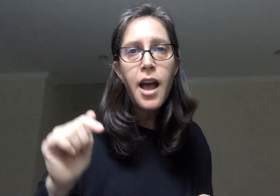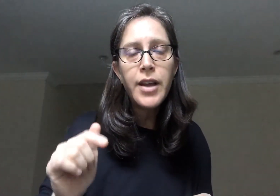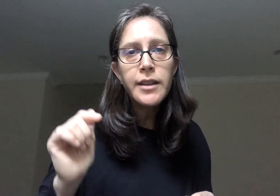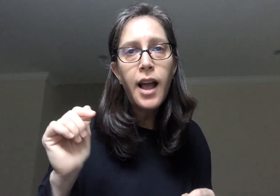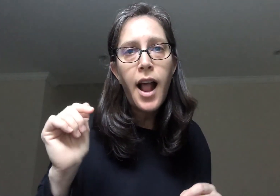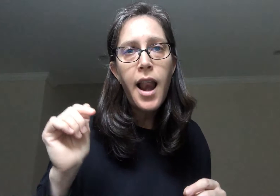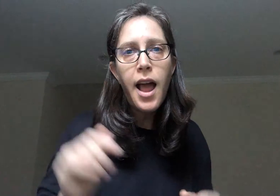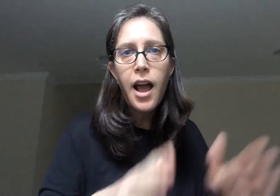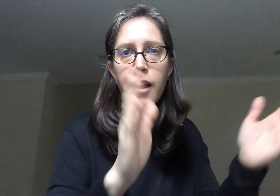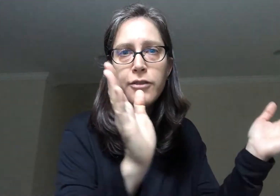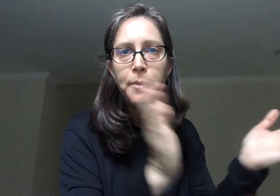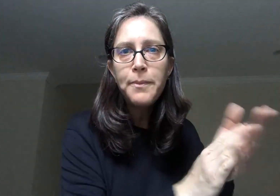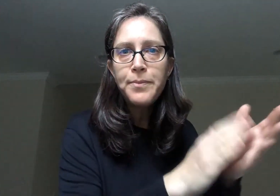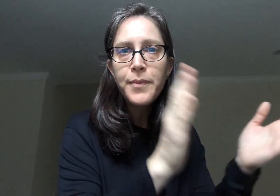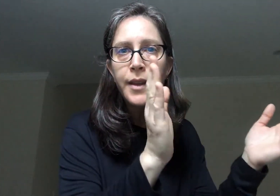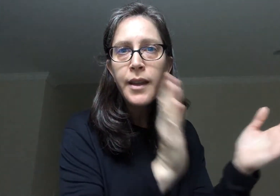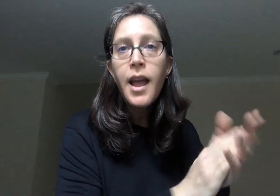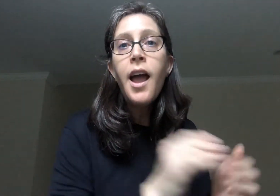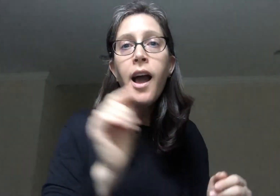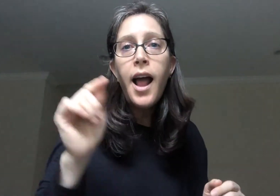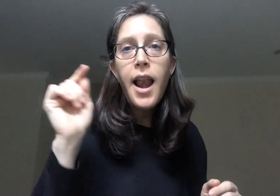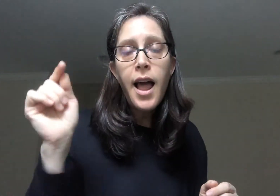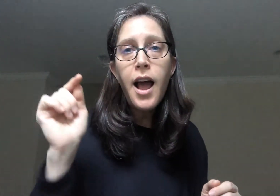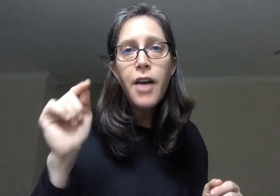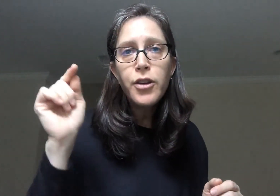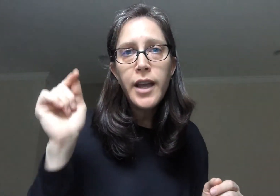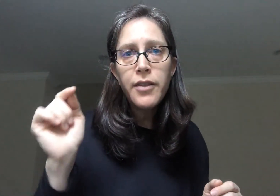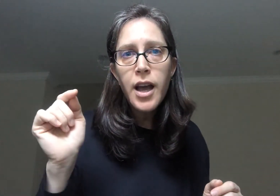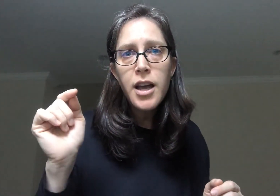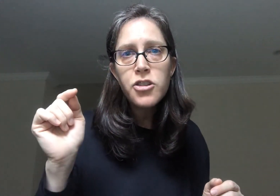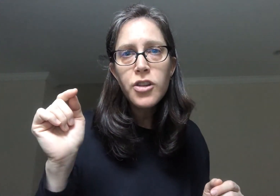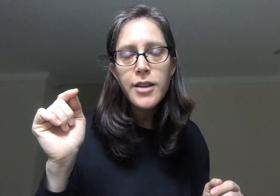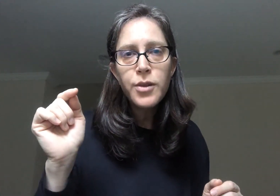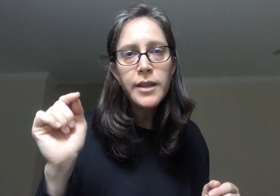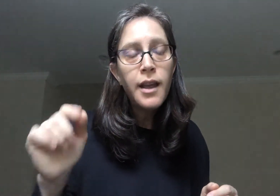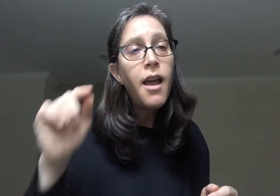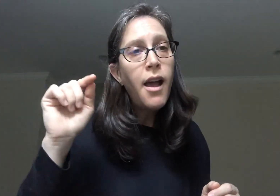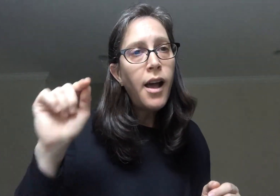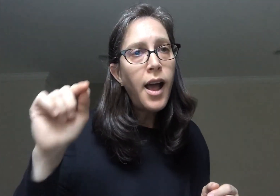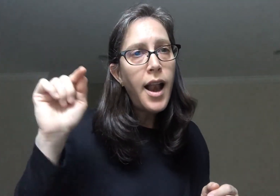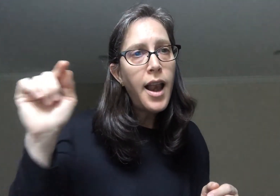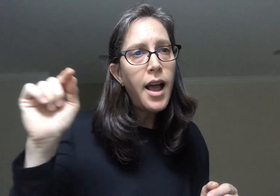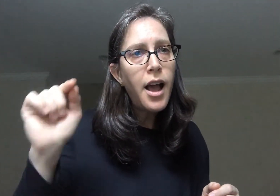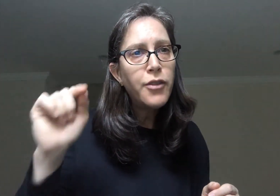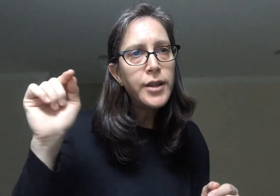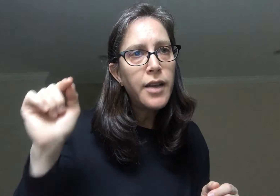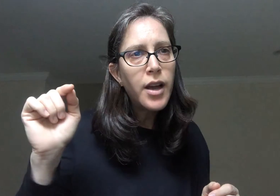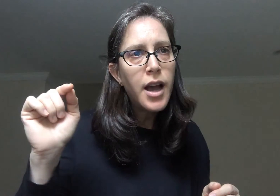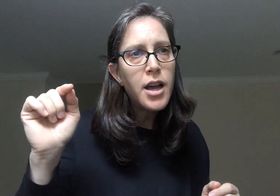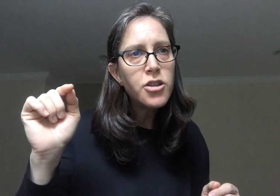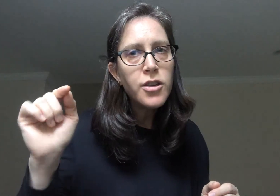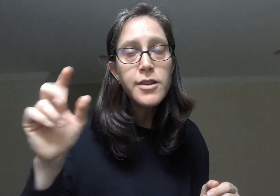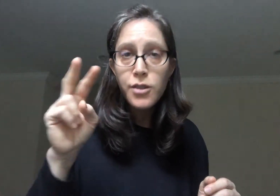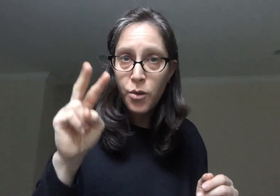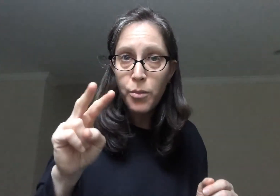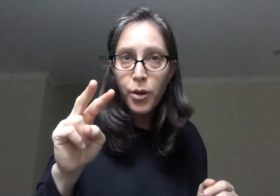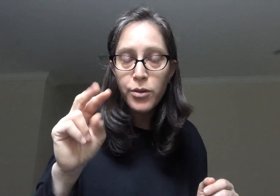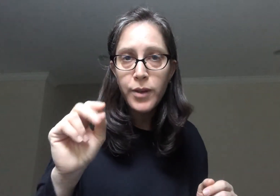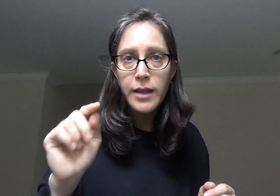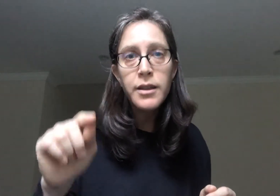Zavat. Chalav. Chalav Udevash. Let's do it. Chalav Udevash. So both together.